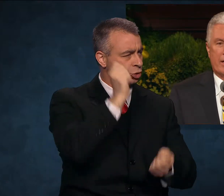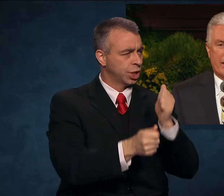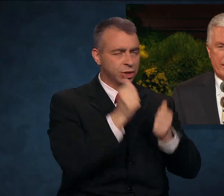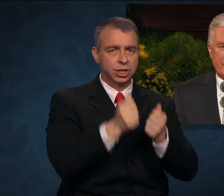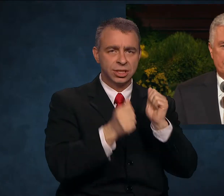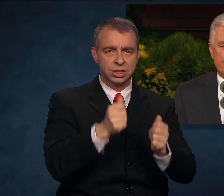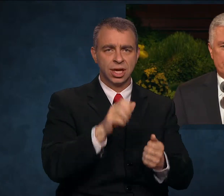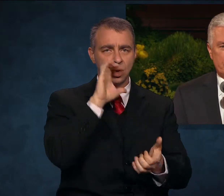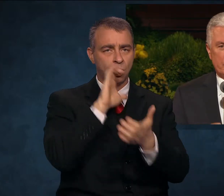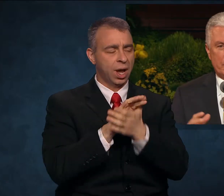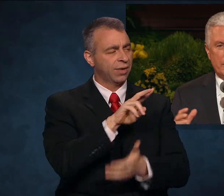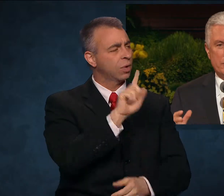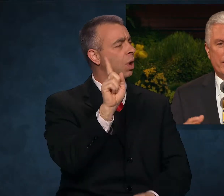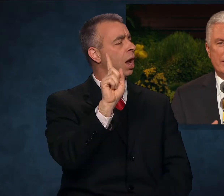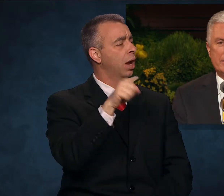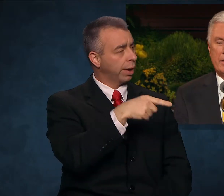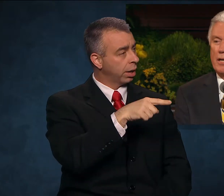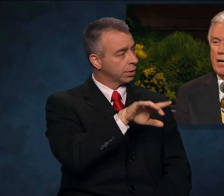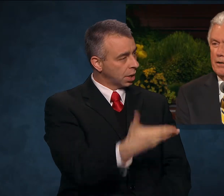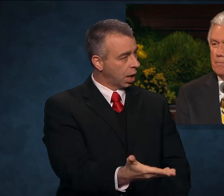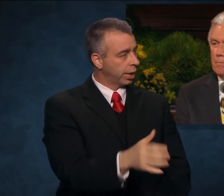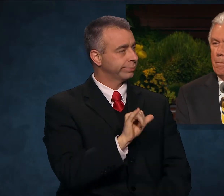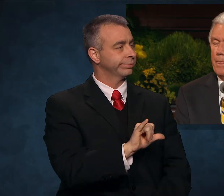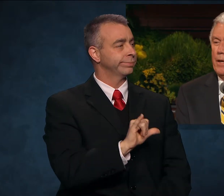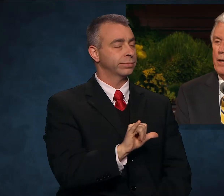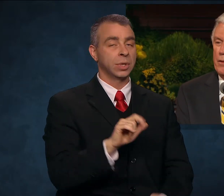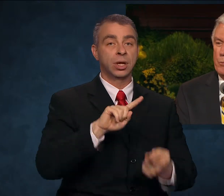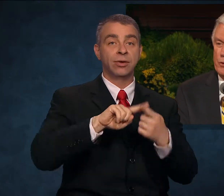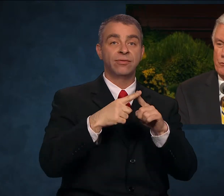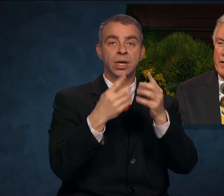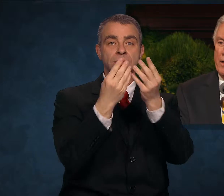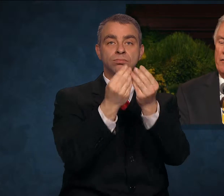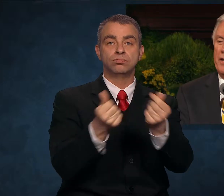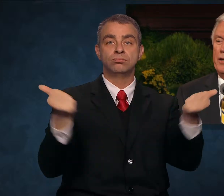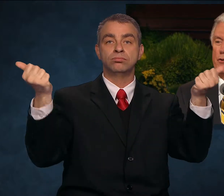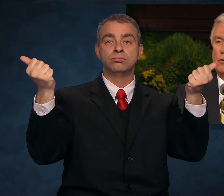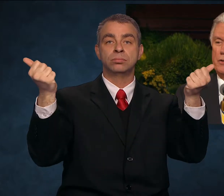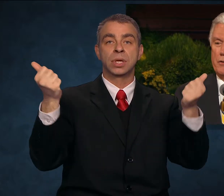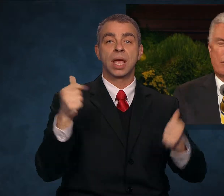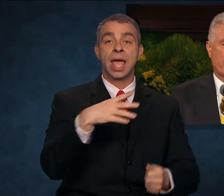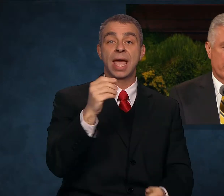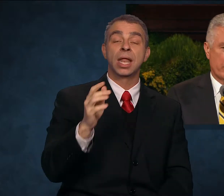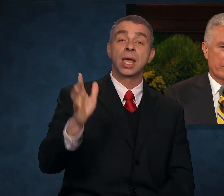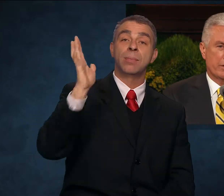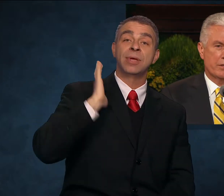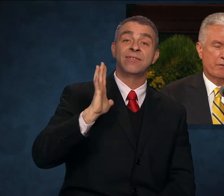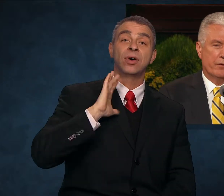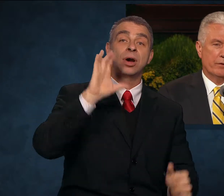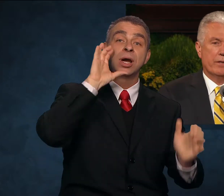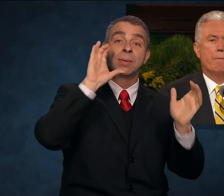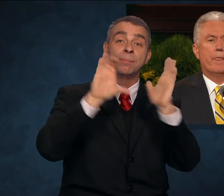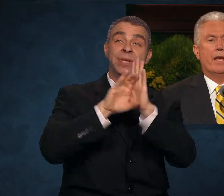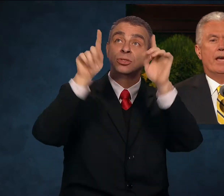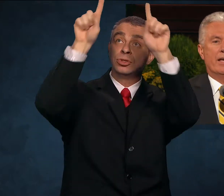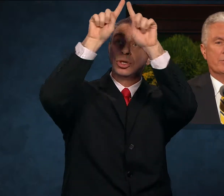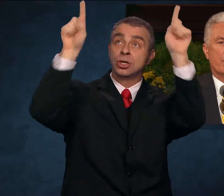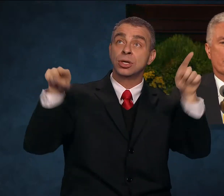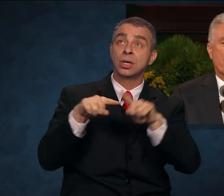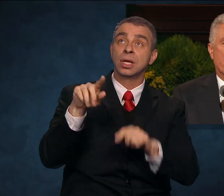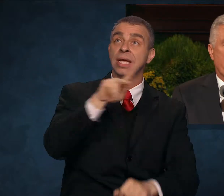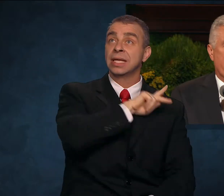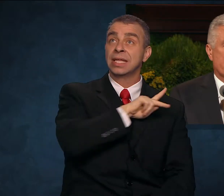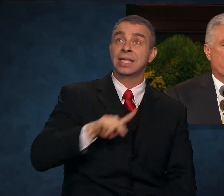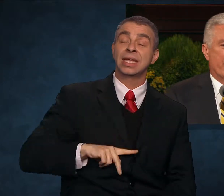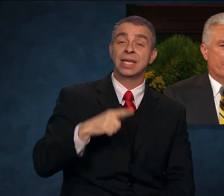wife has died, his friends are gone, and the portrait of King George III in the tavern has